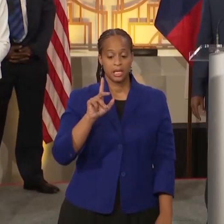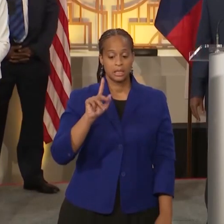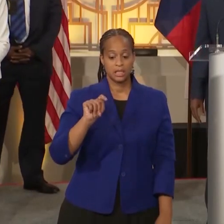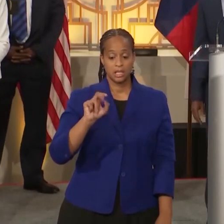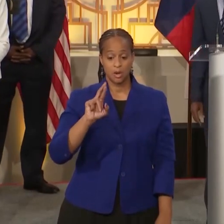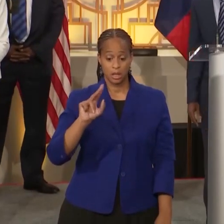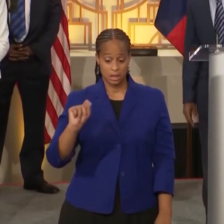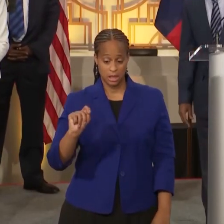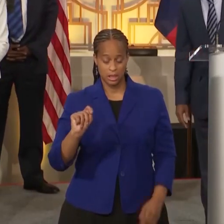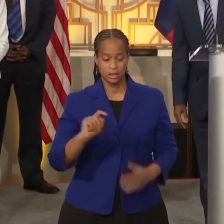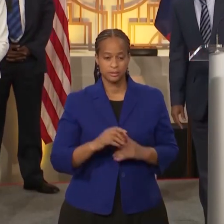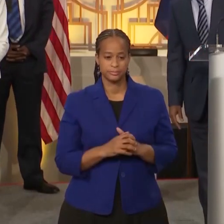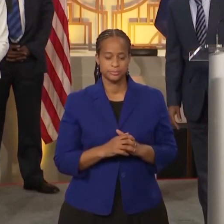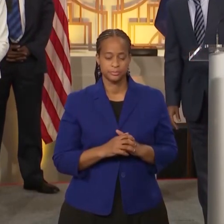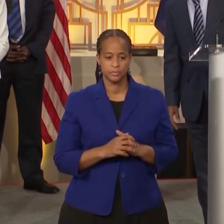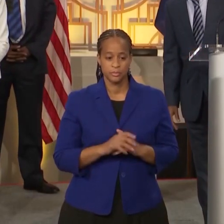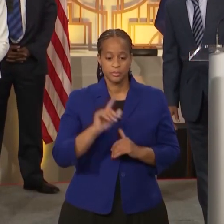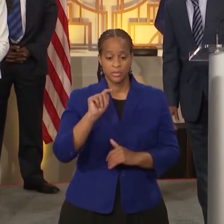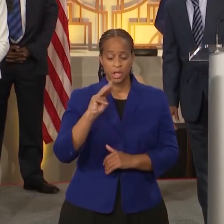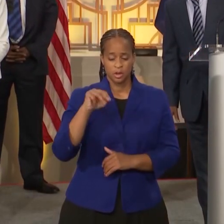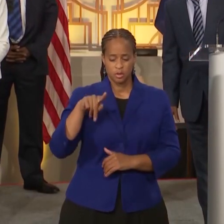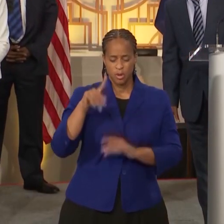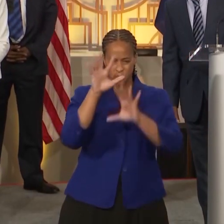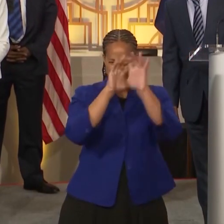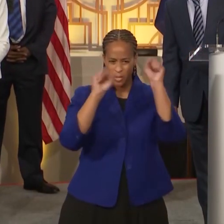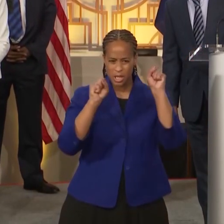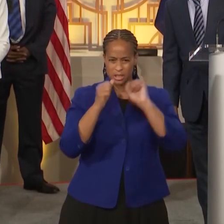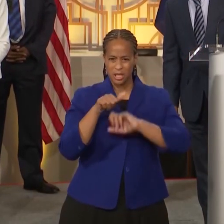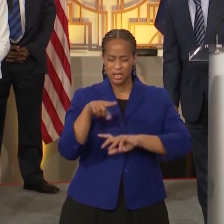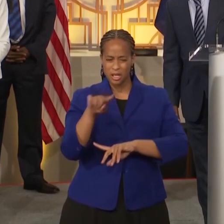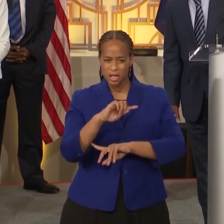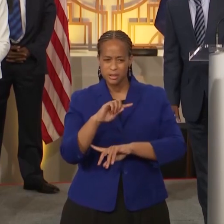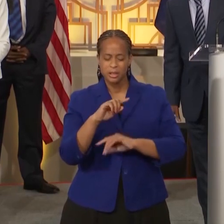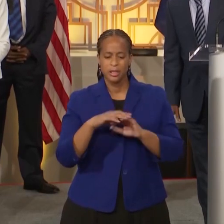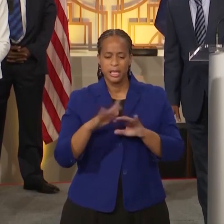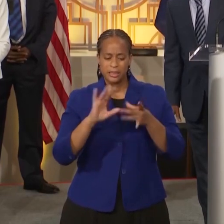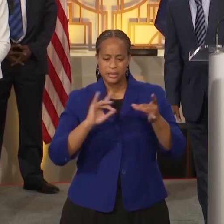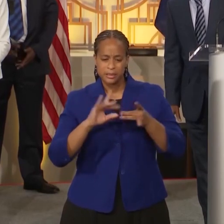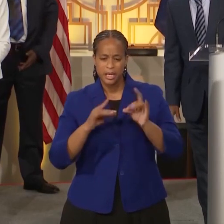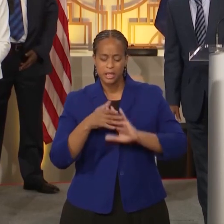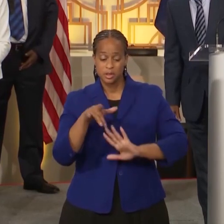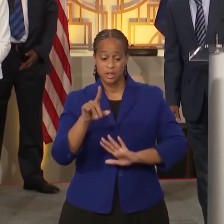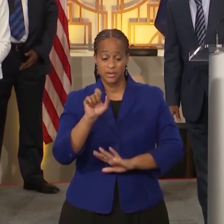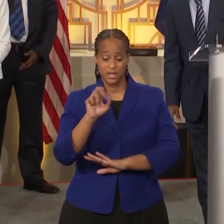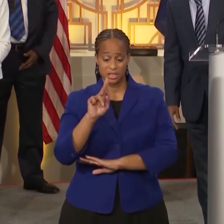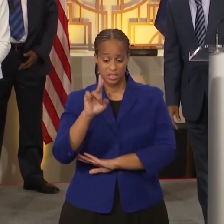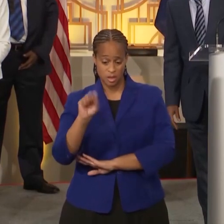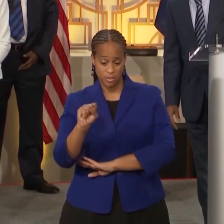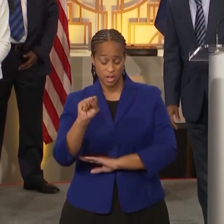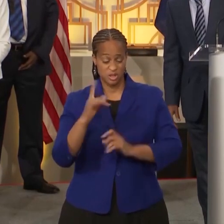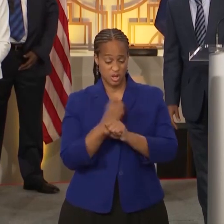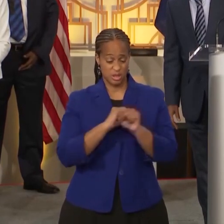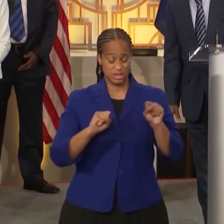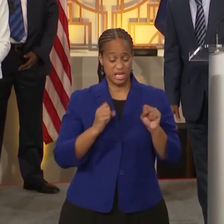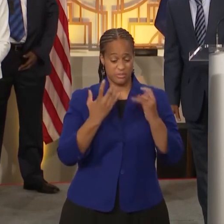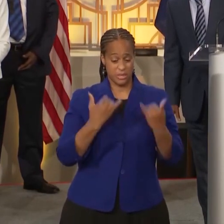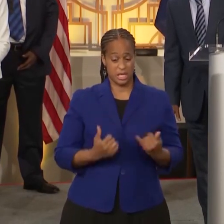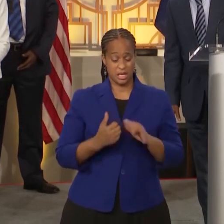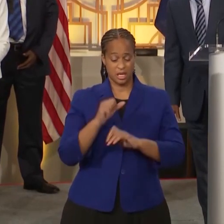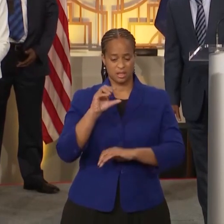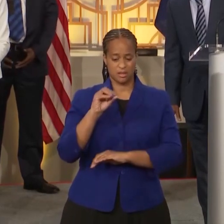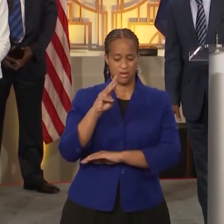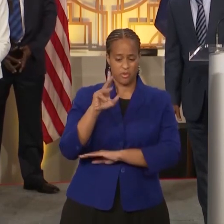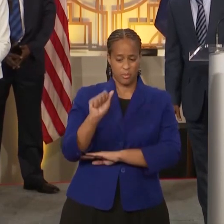Thoughts on the Trump Trump's comments saying that these suburbs are now safe because the Obama action requiring equitable housing opportunities in the suburbs